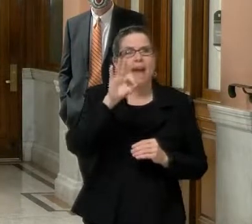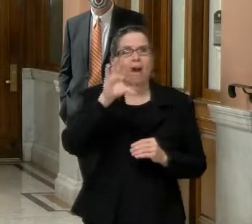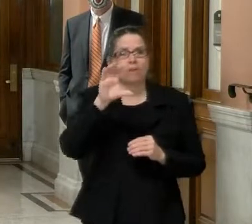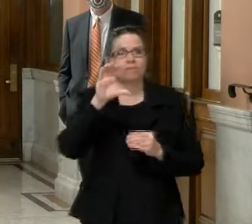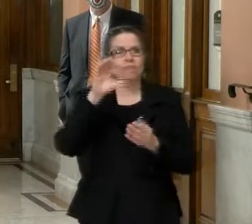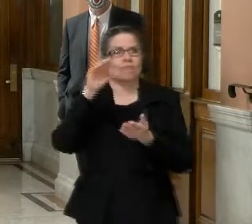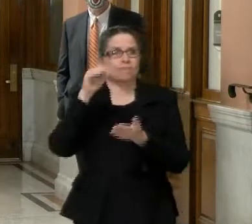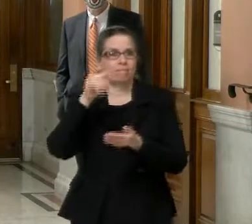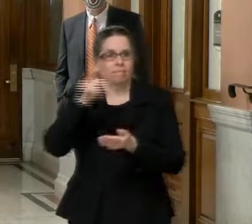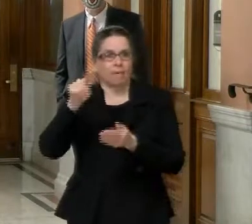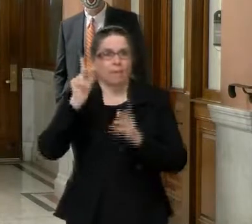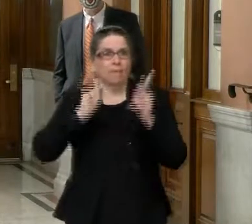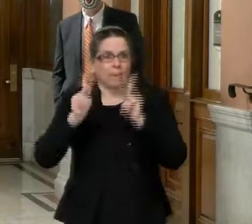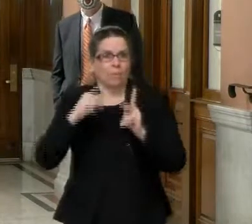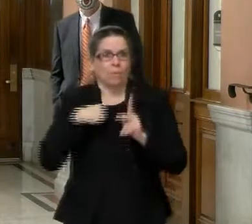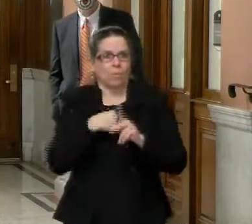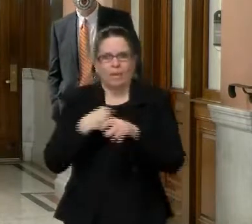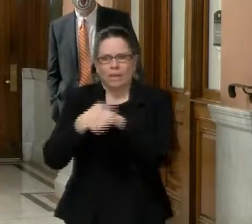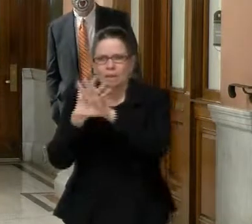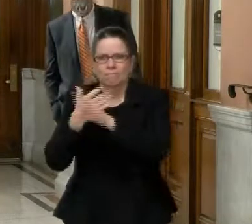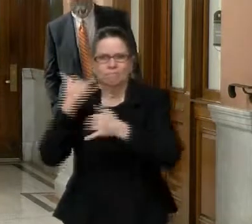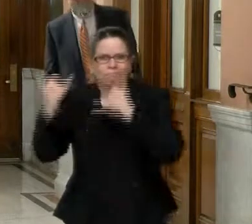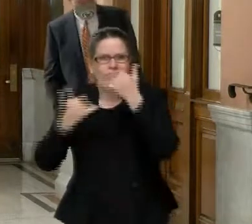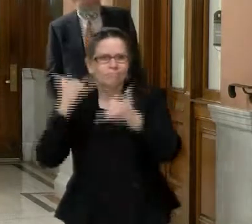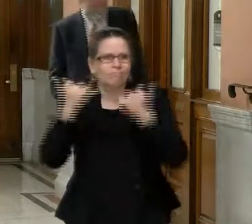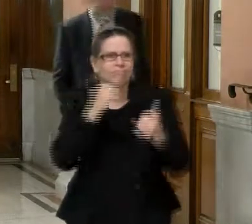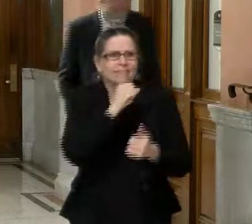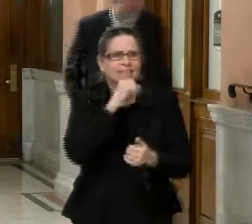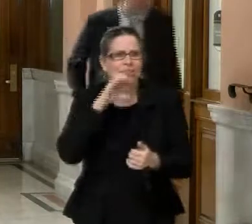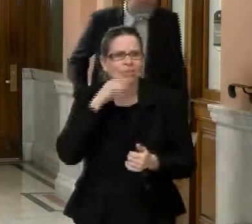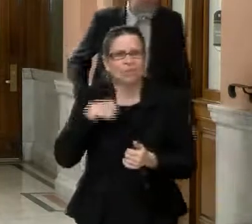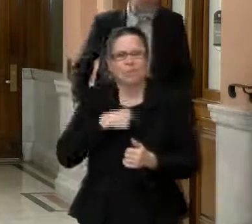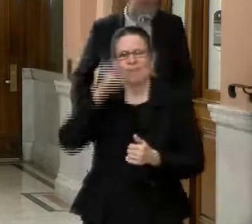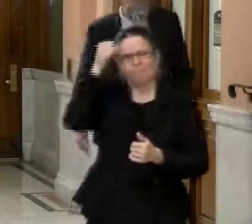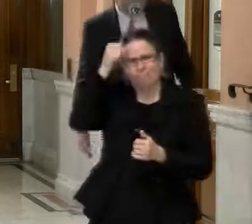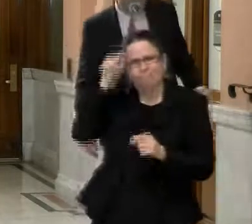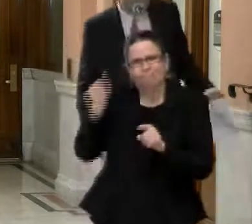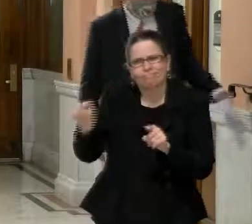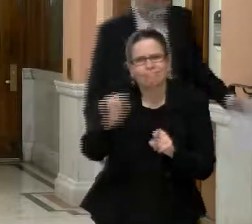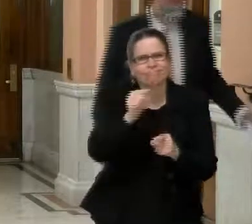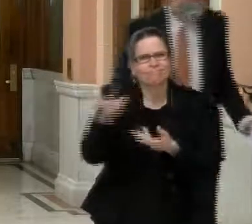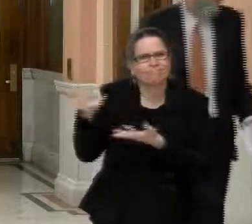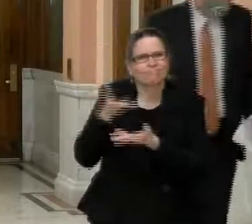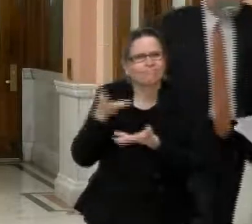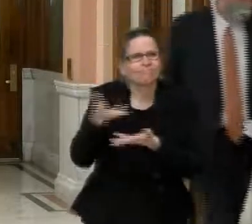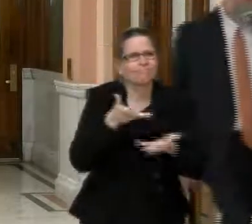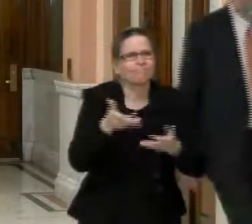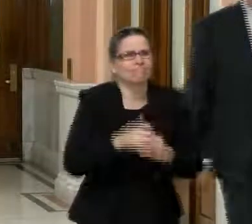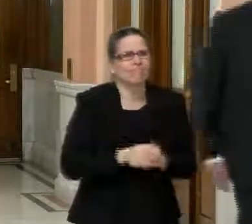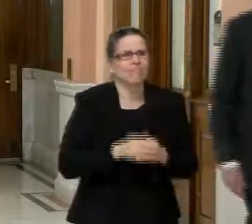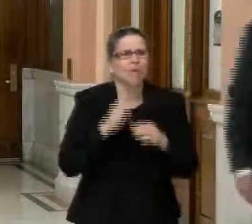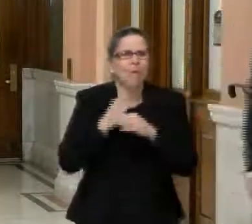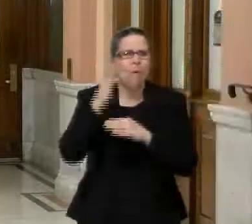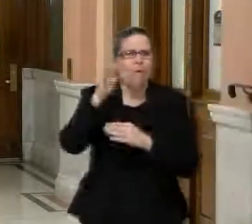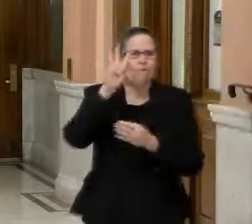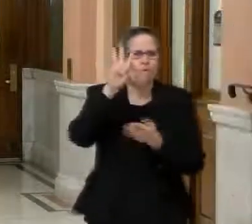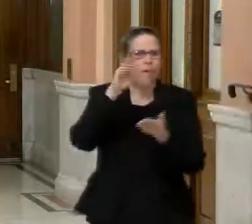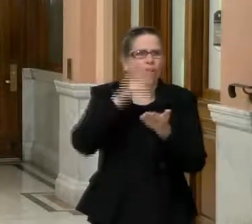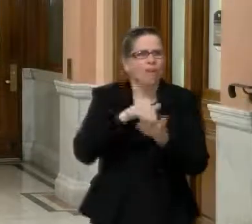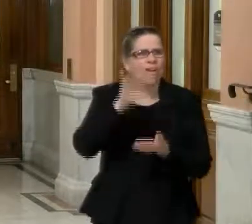uh, we're keeping seniors in our mind and we delivered last this week, past week, 4,834 meals.